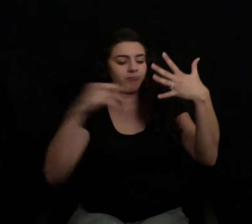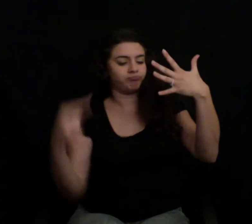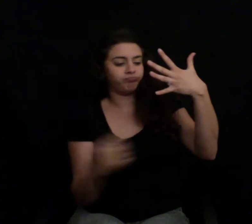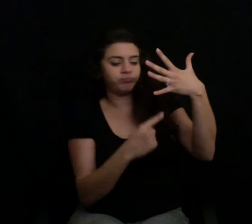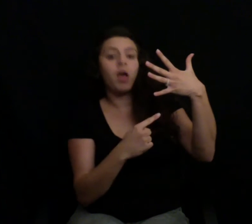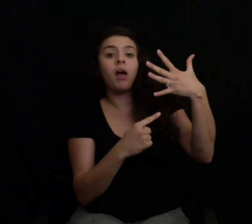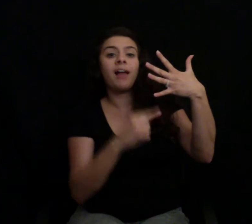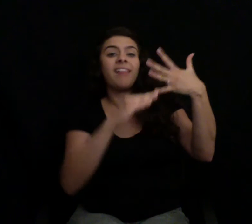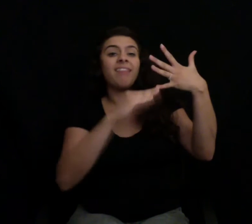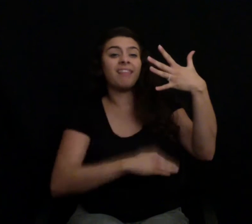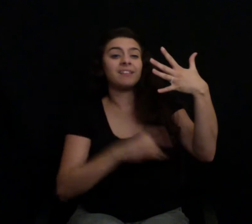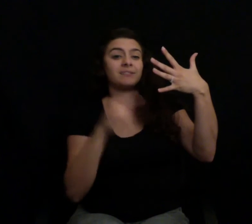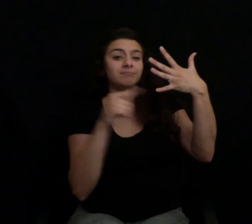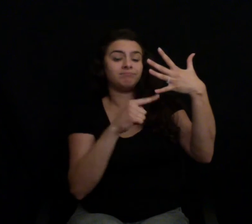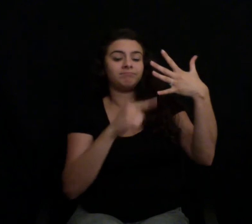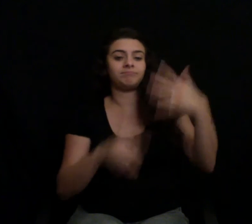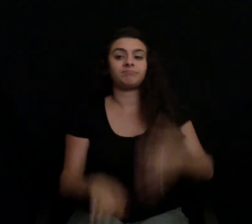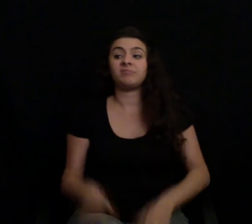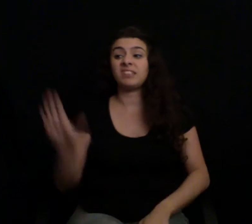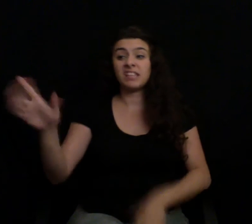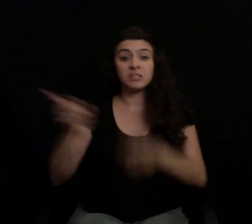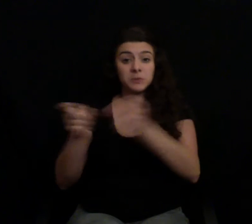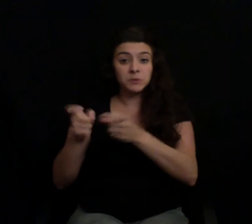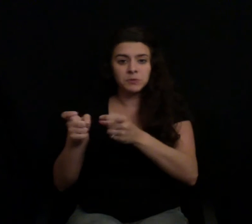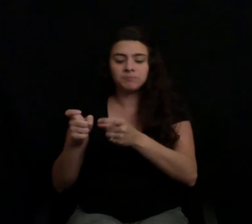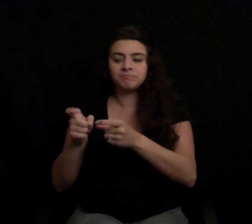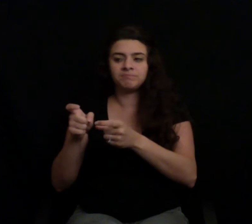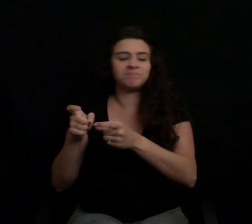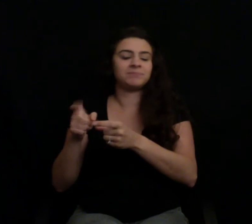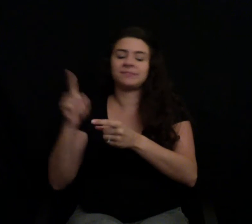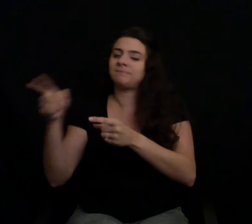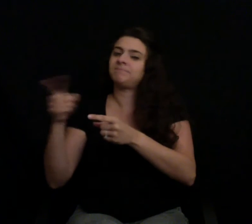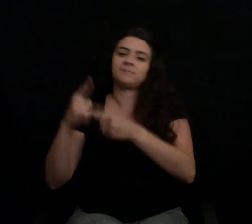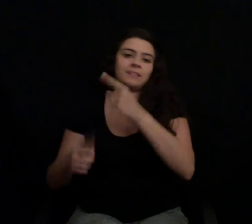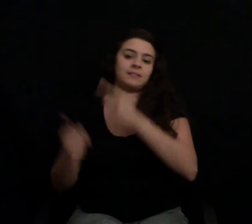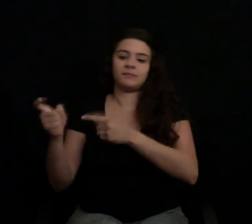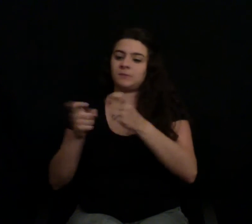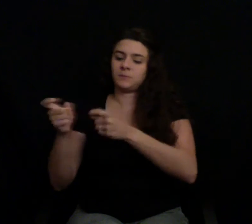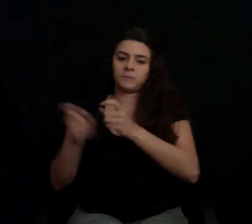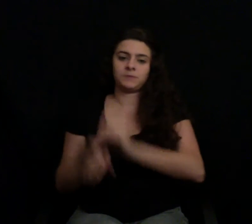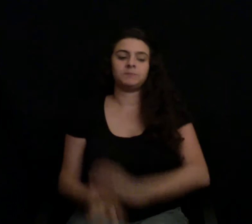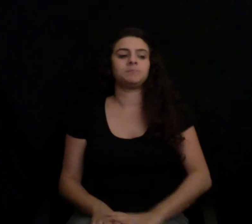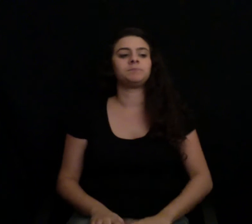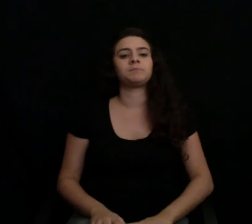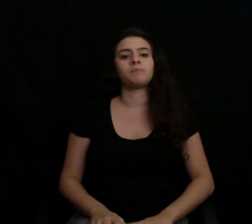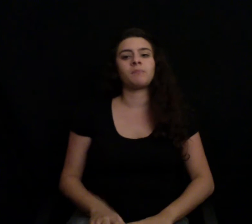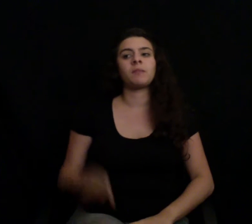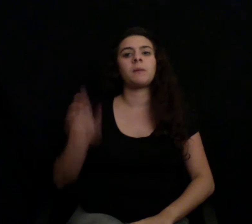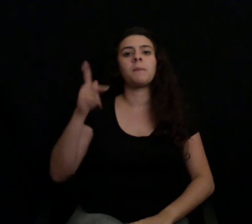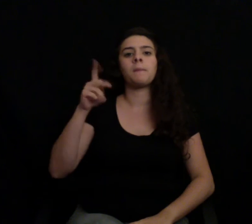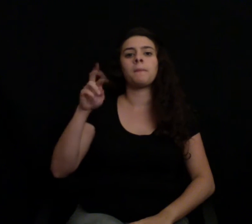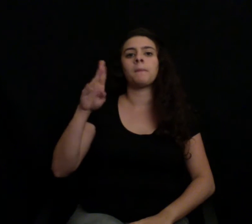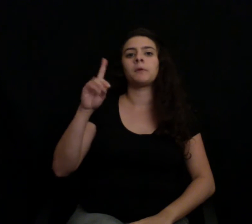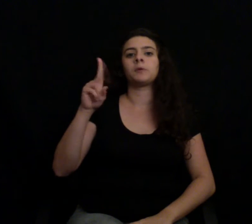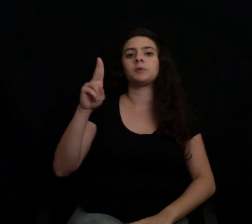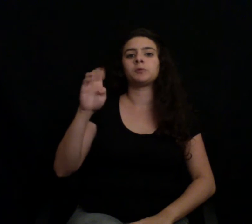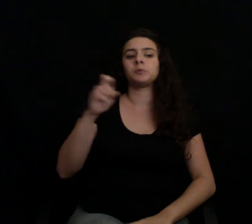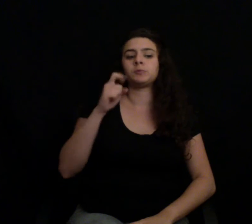employer. The potential on Craig's Farm is very low. So even under the best management, under